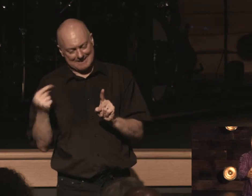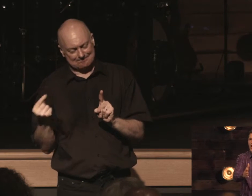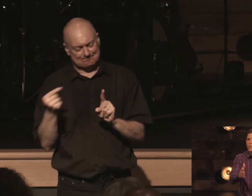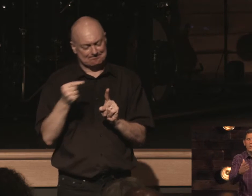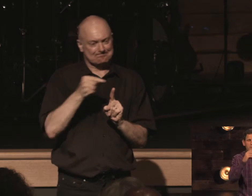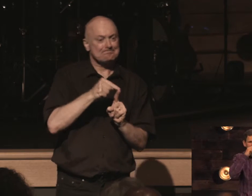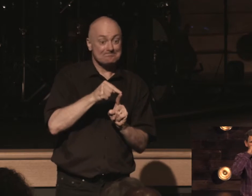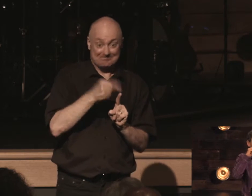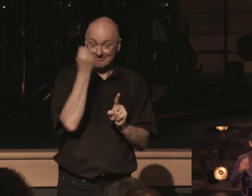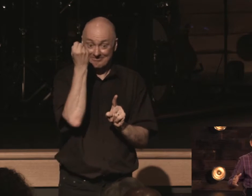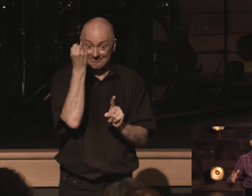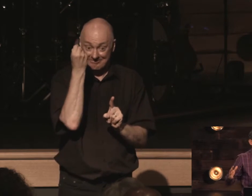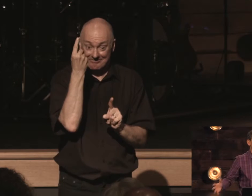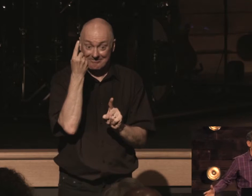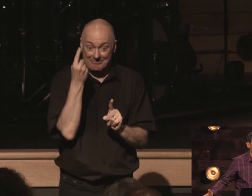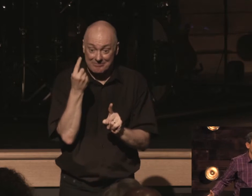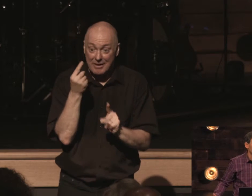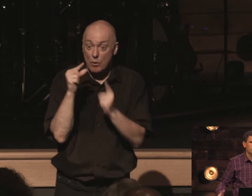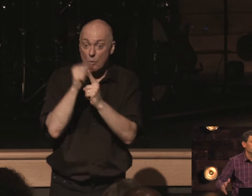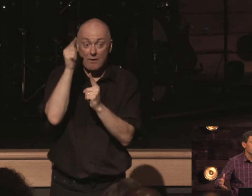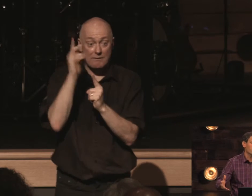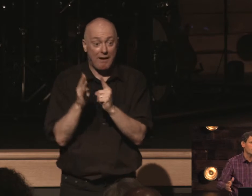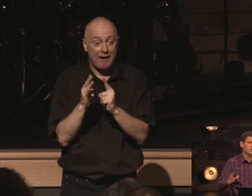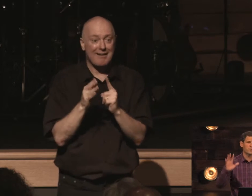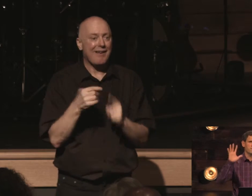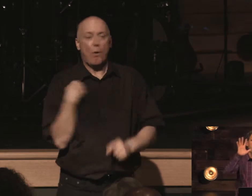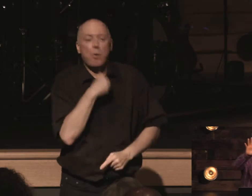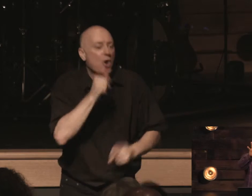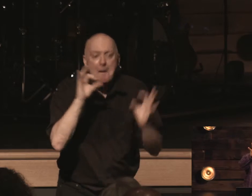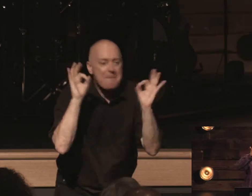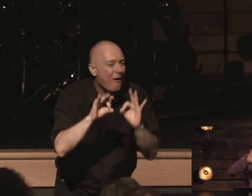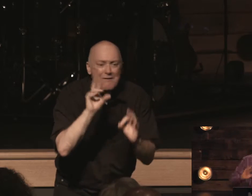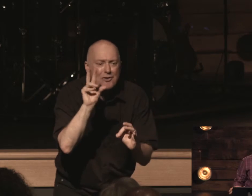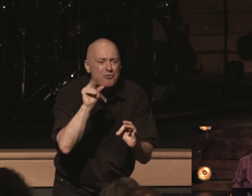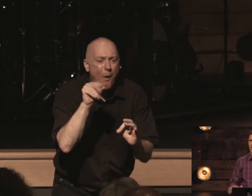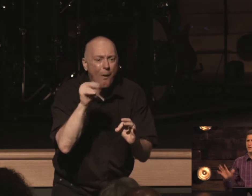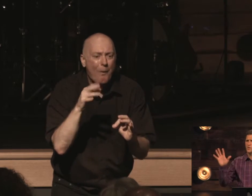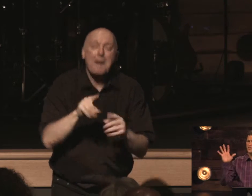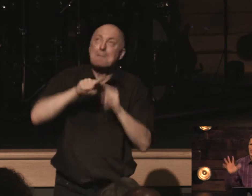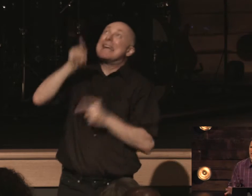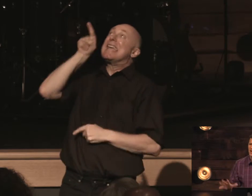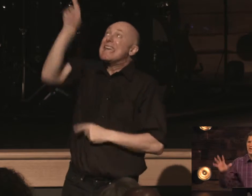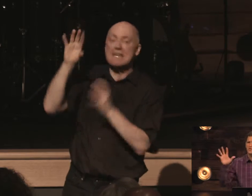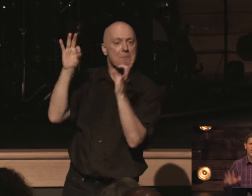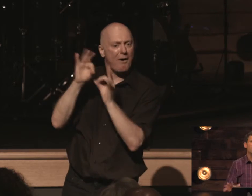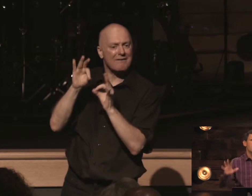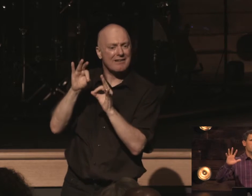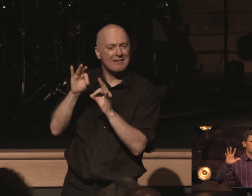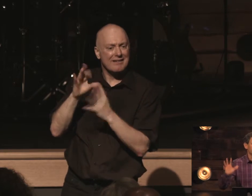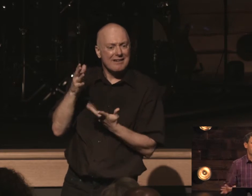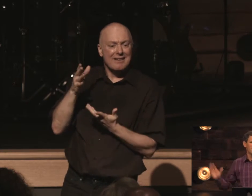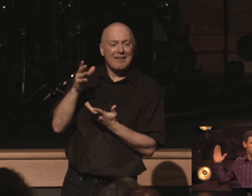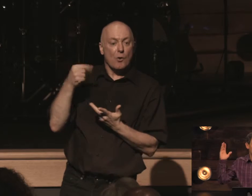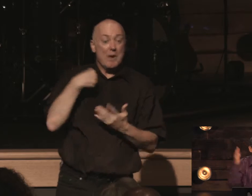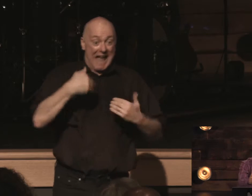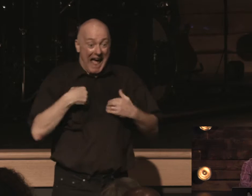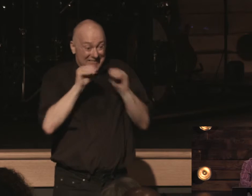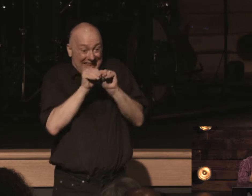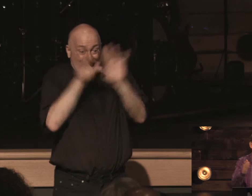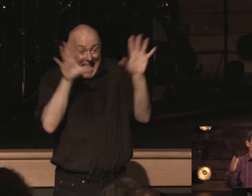we were meant to be in and all of a sudden we're not perfect we're following the one who is perfect and we sing and we have joy and we have delight and we know that we belong to